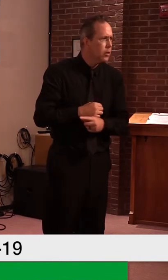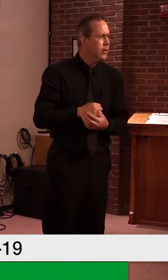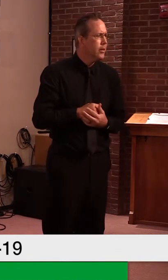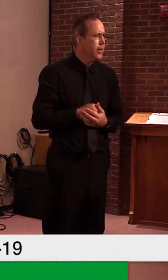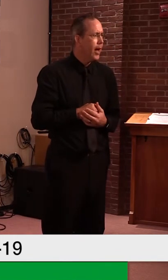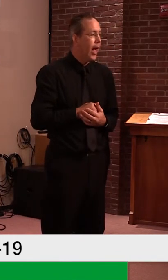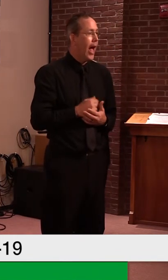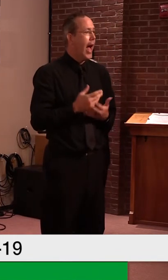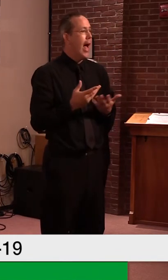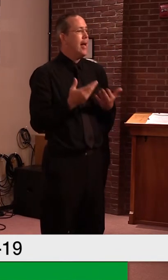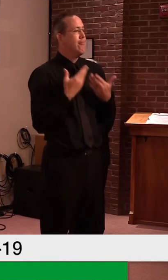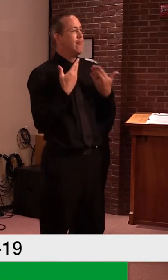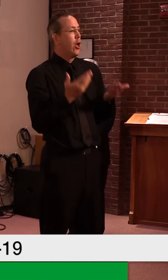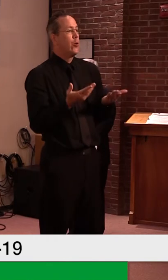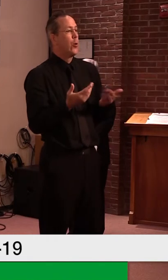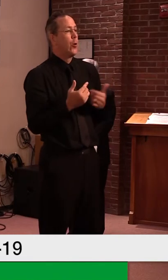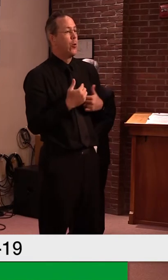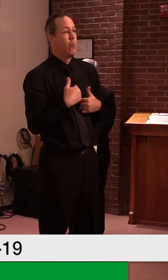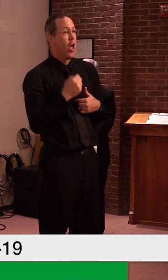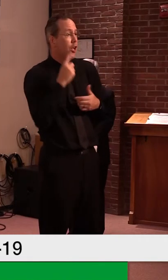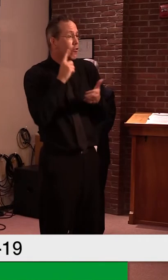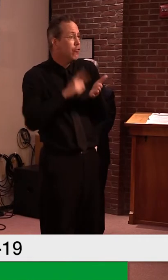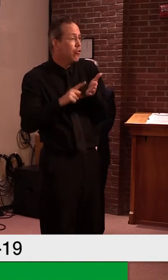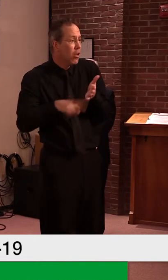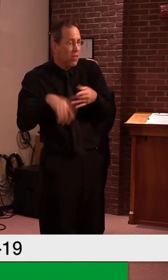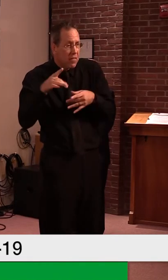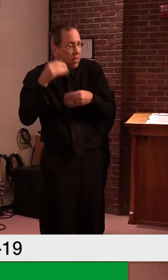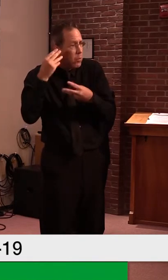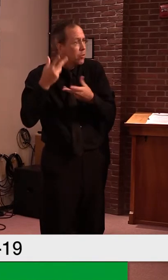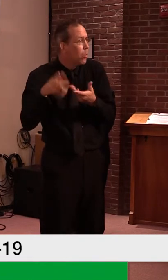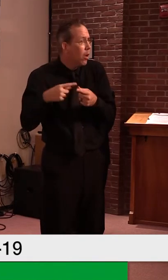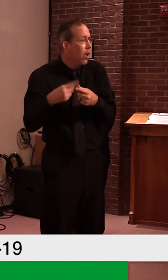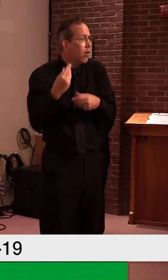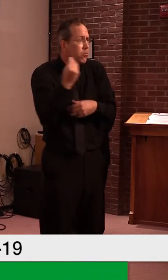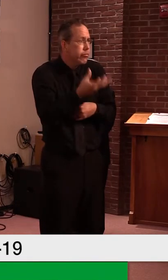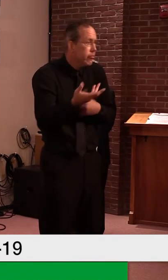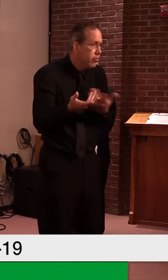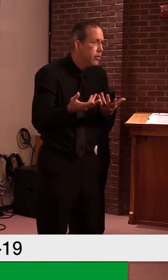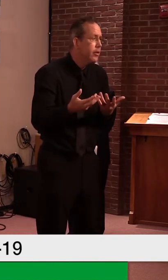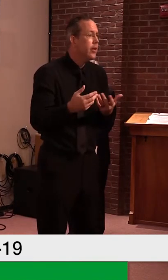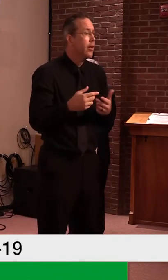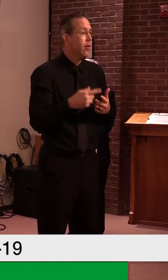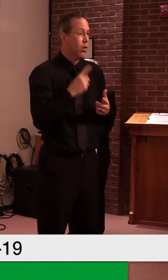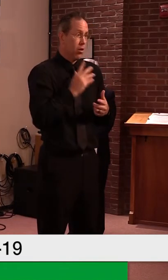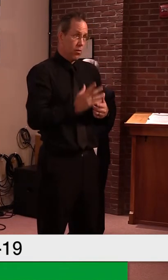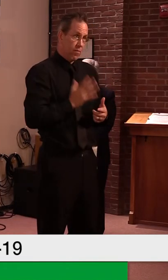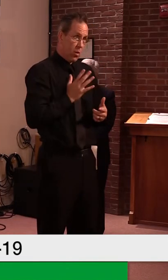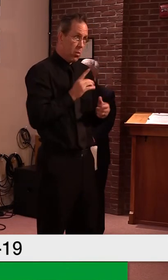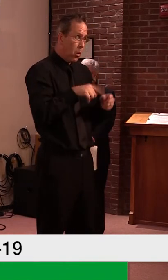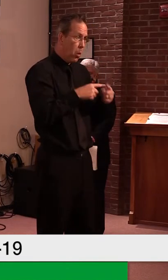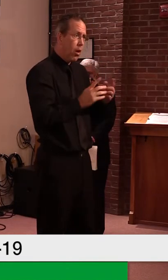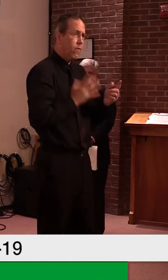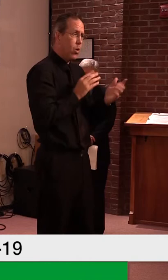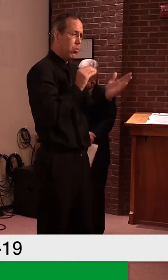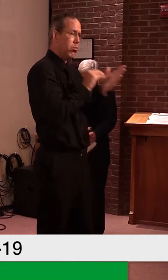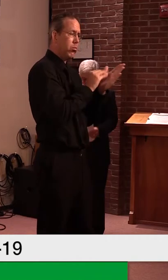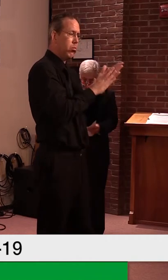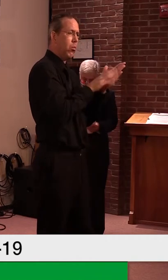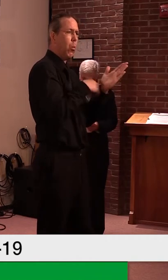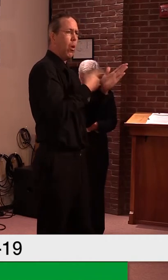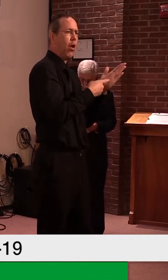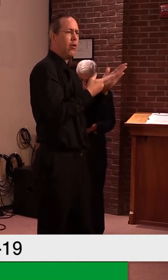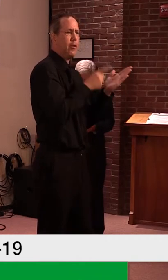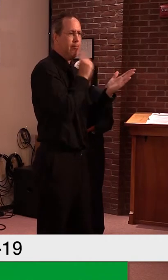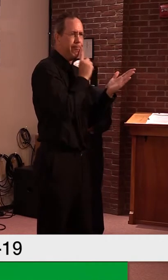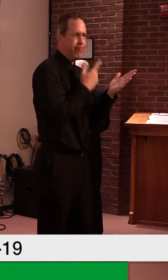information. Because I heard Secretary Smith say earlier that the contractor would, quote, slow to implement the Vermont protocols